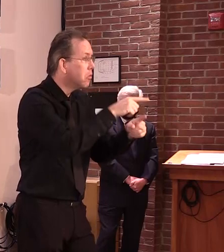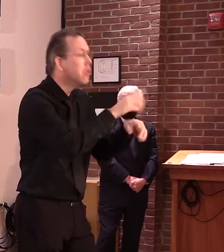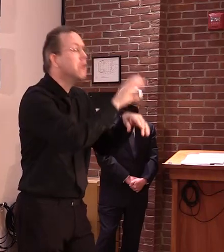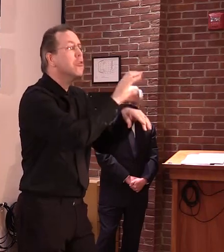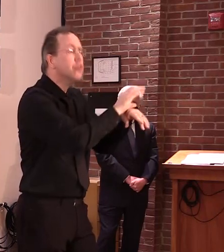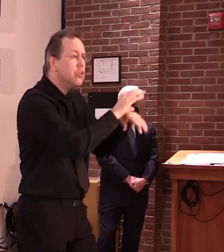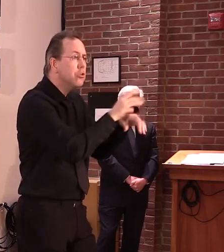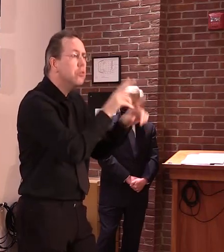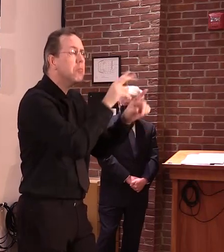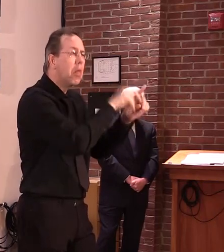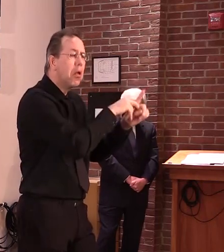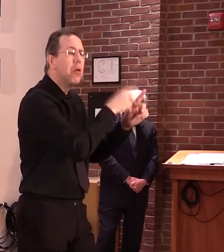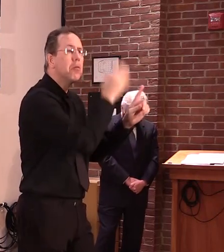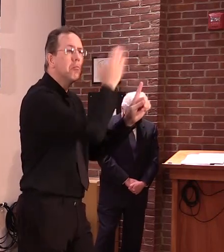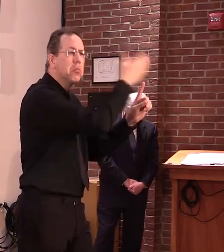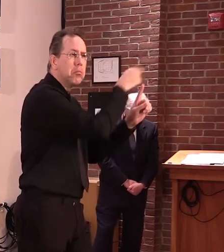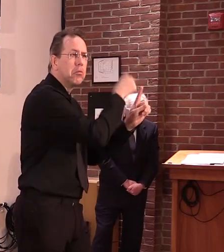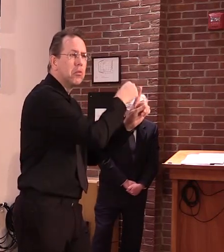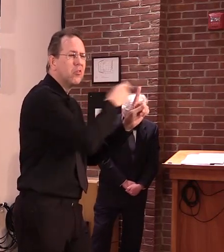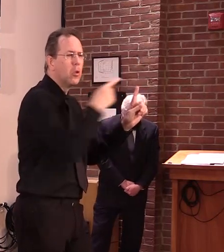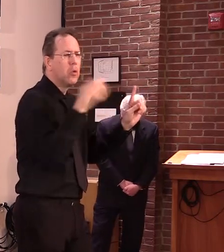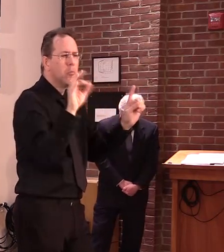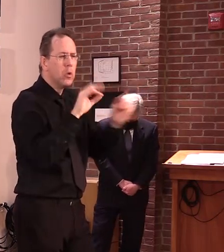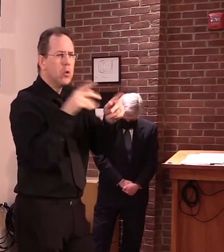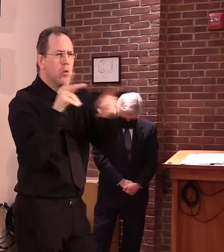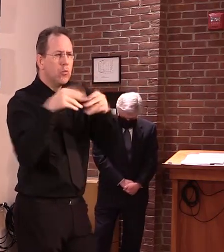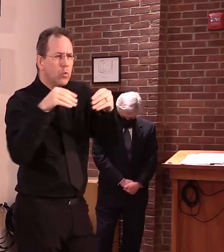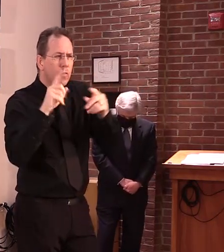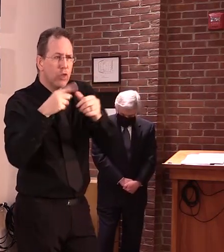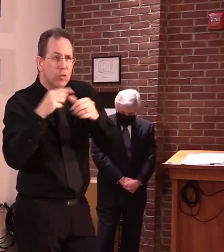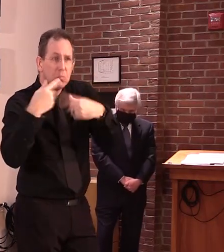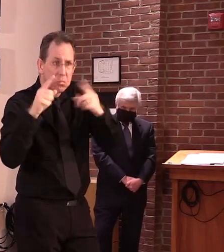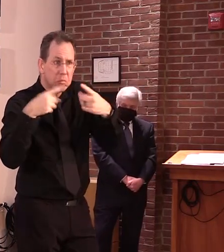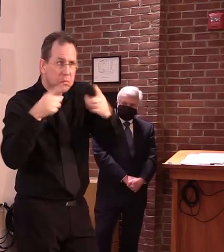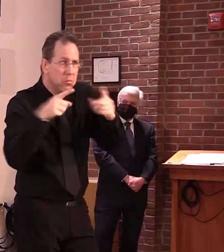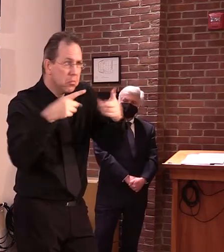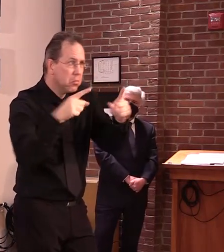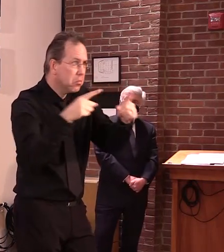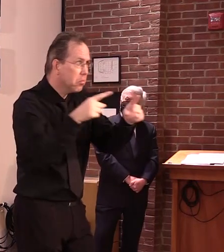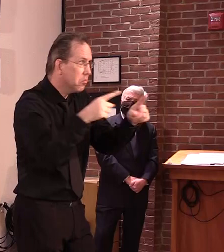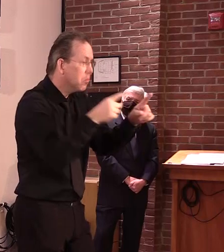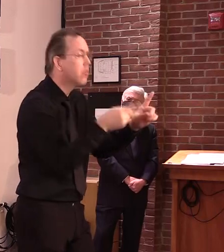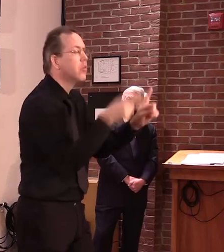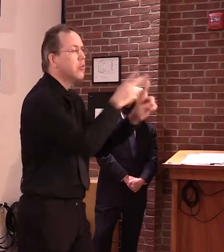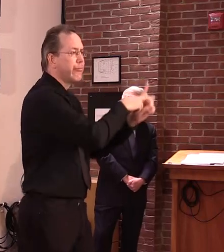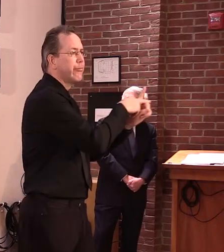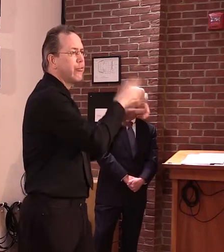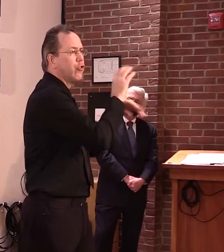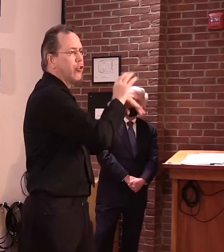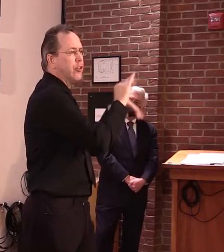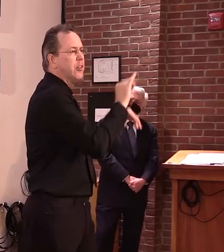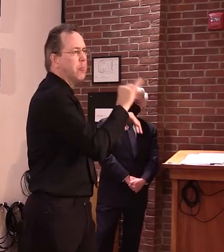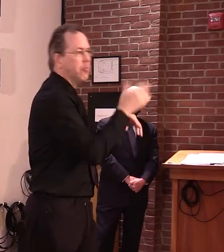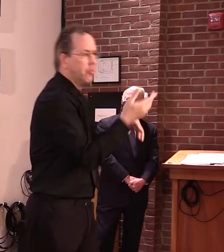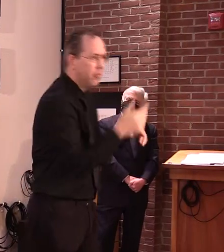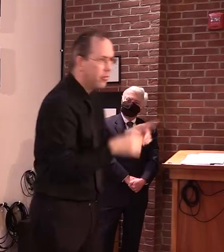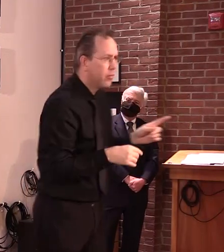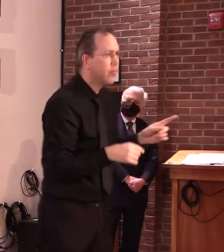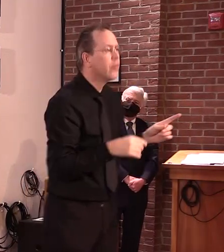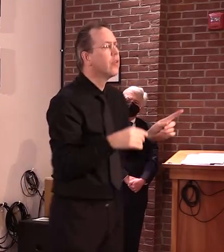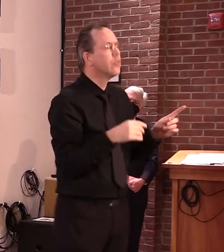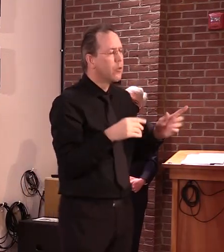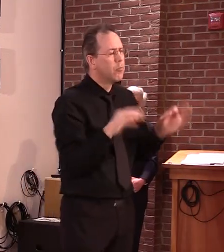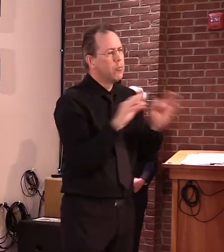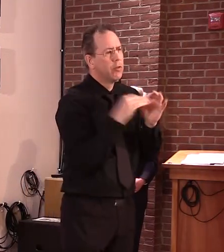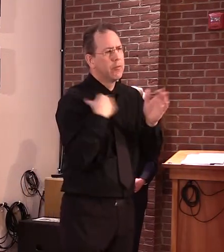distancing, making sure people wearing masks, so forth and so on. So we're taking this one step at a time. At this point,